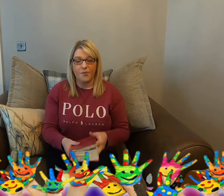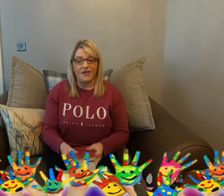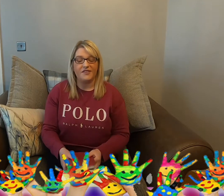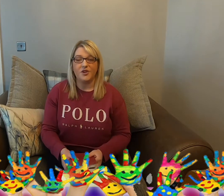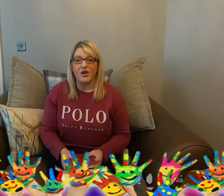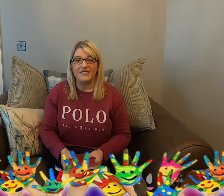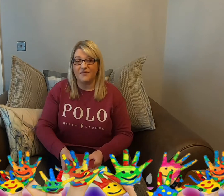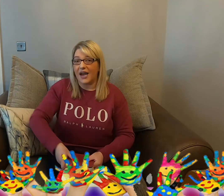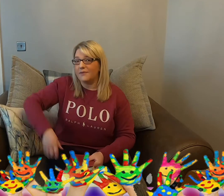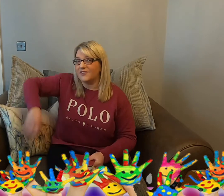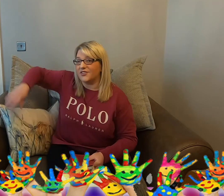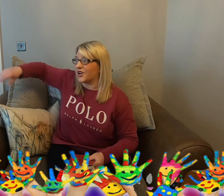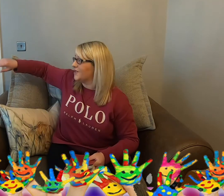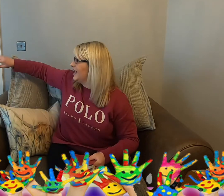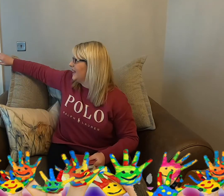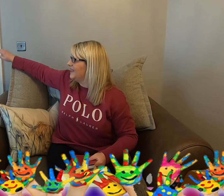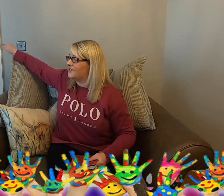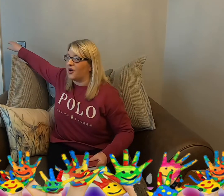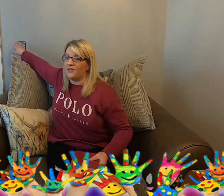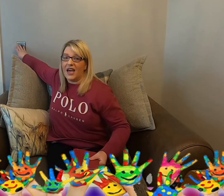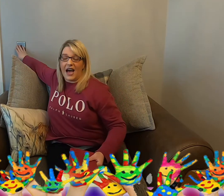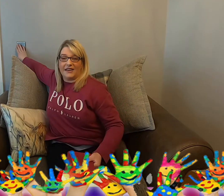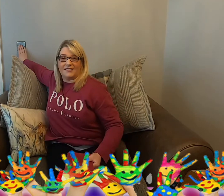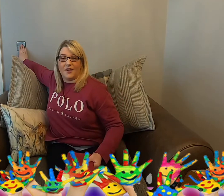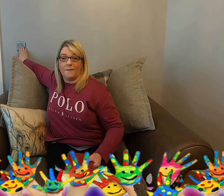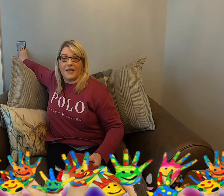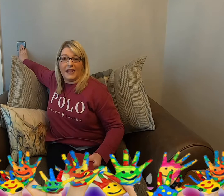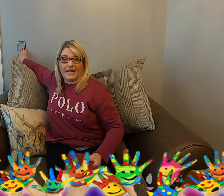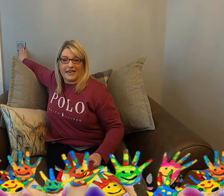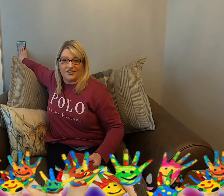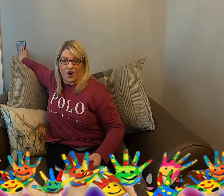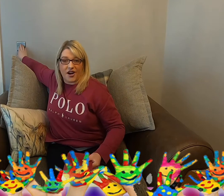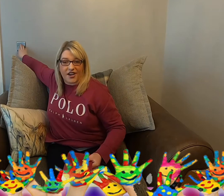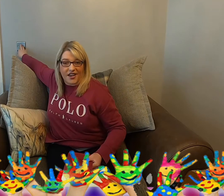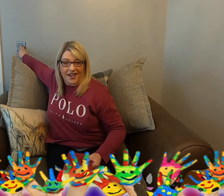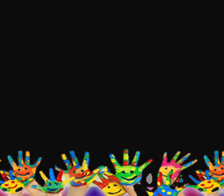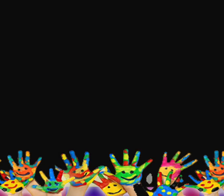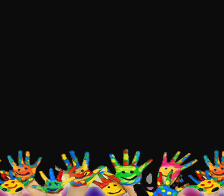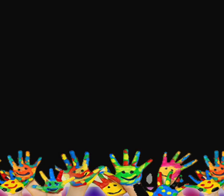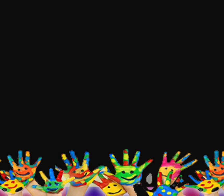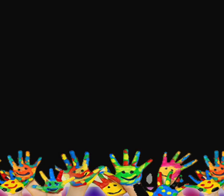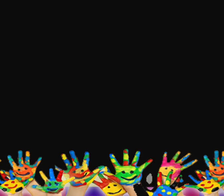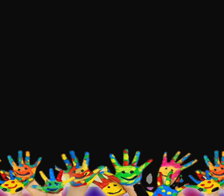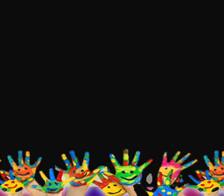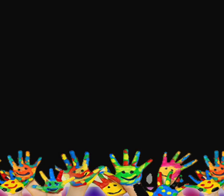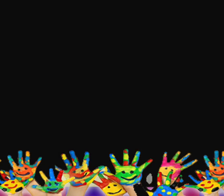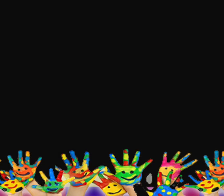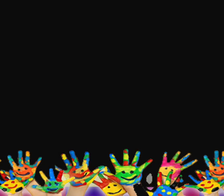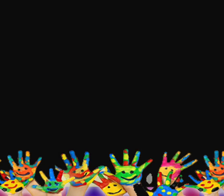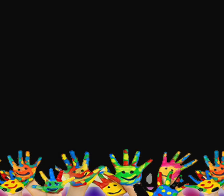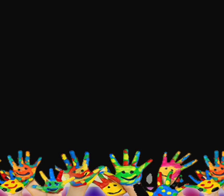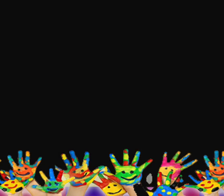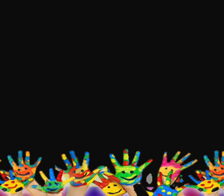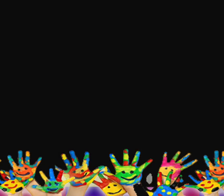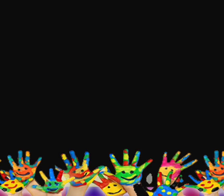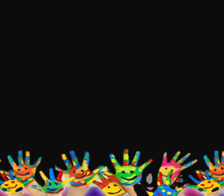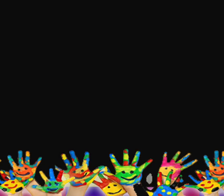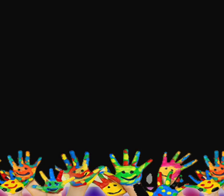boys and girls, if I was to turn the lights off and it's completely dark, what can you see? Well, you can see nothing.